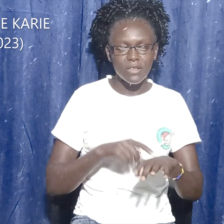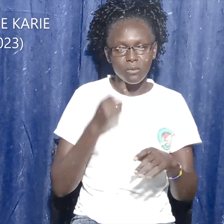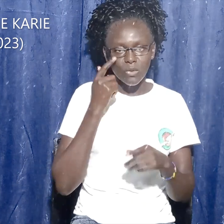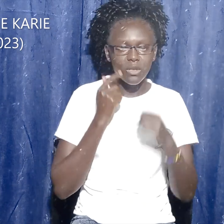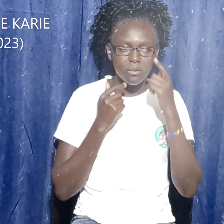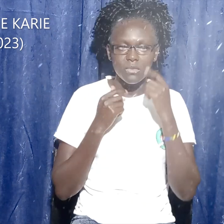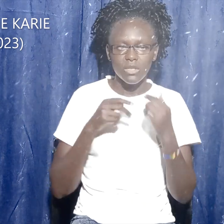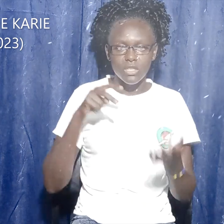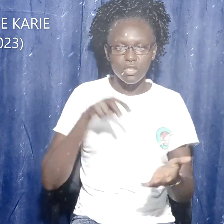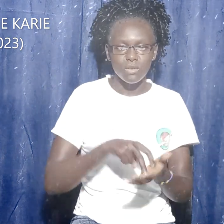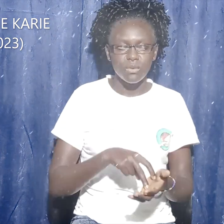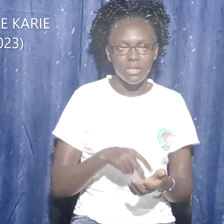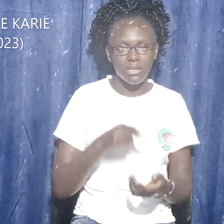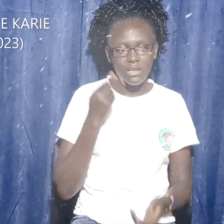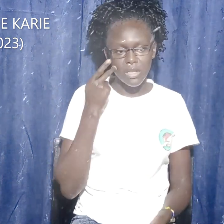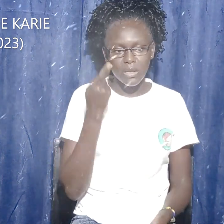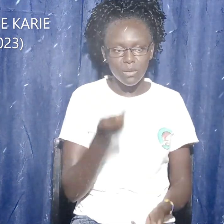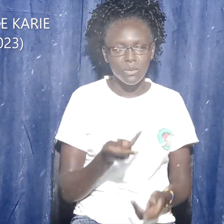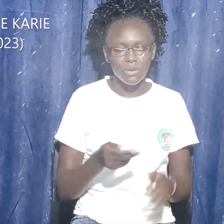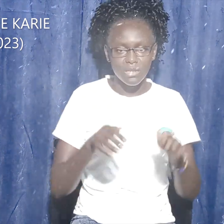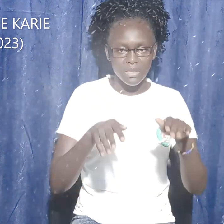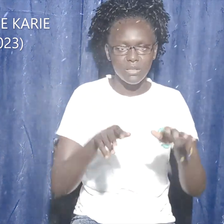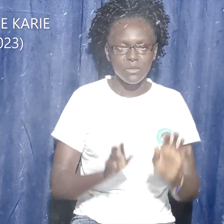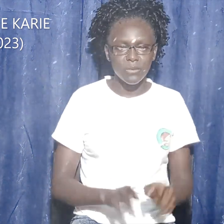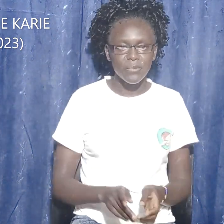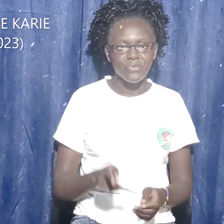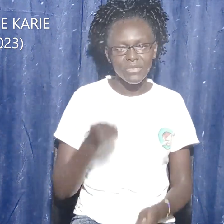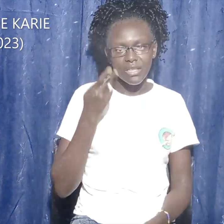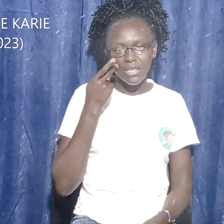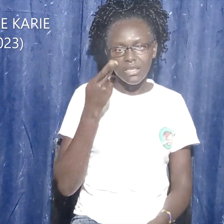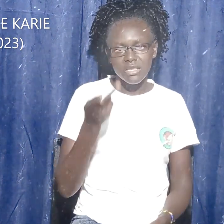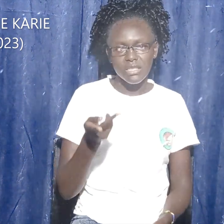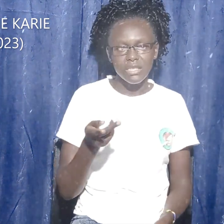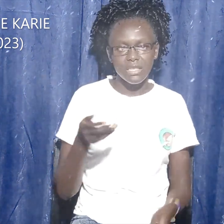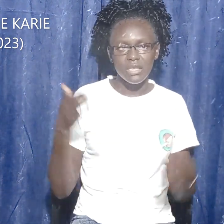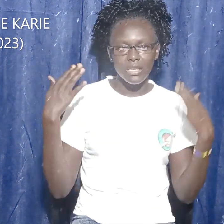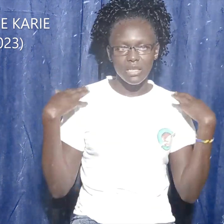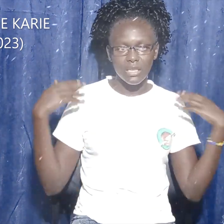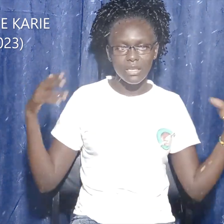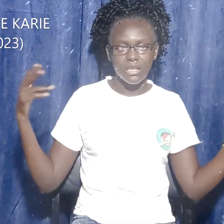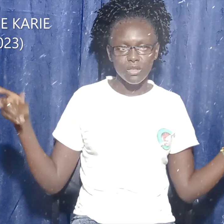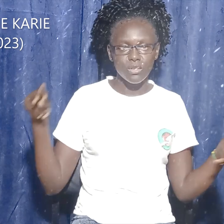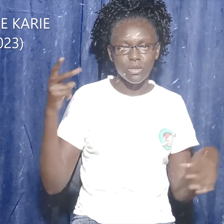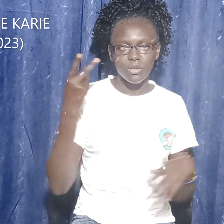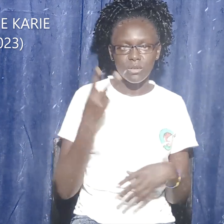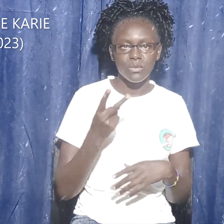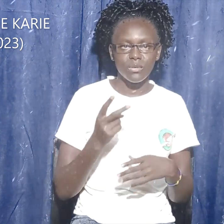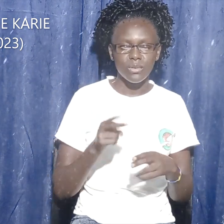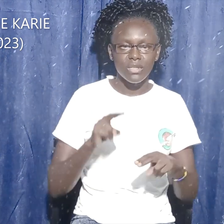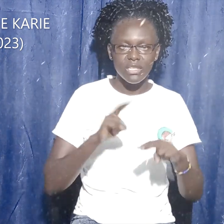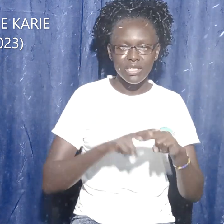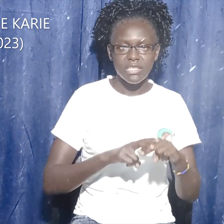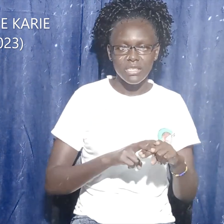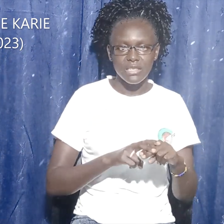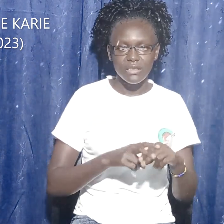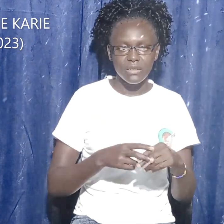She saw two angels in white sitting where the body of Jesus had been laid,